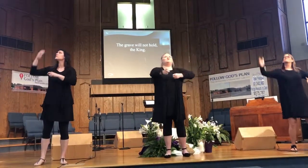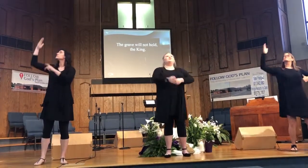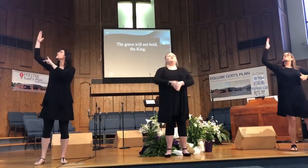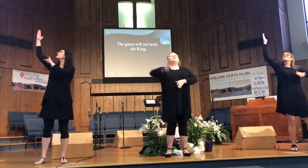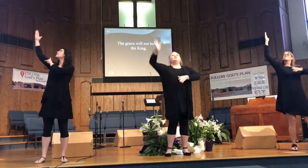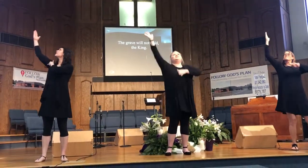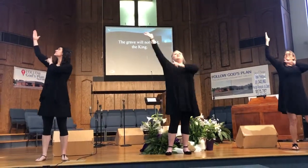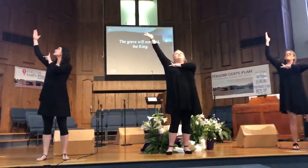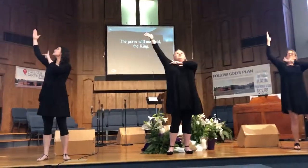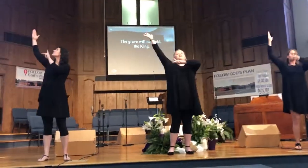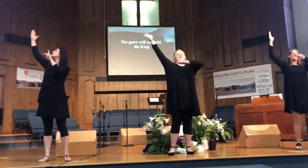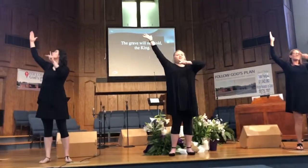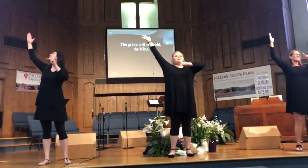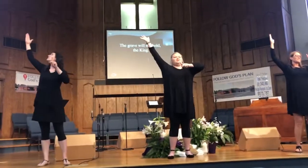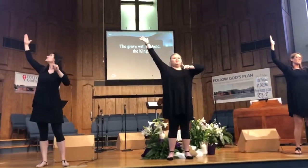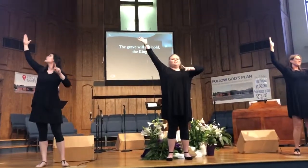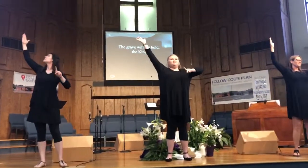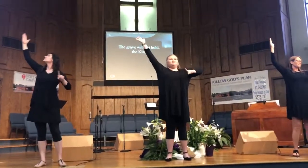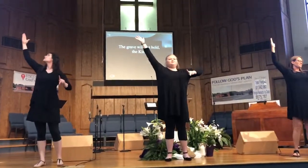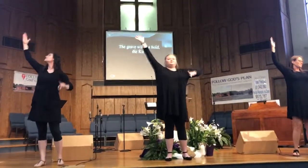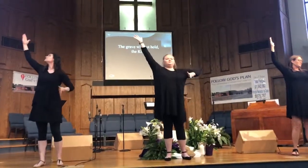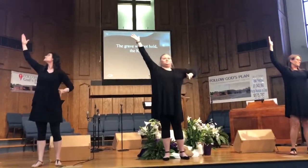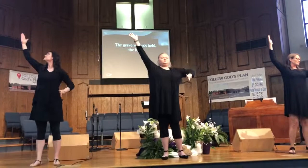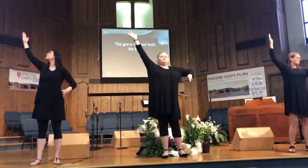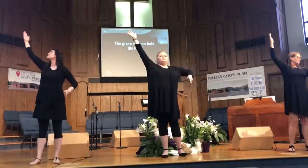Parade! Whoo!